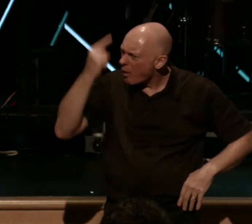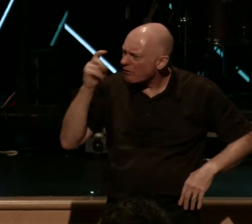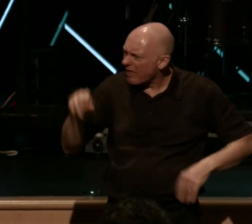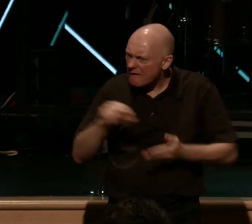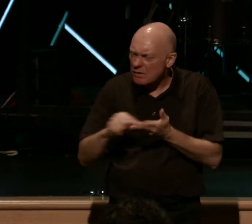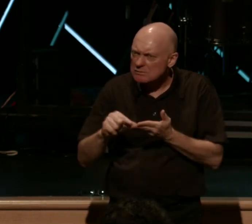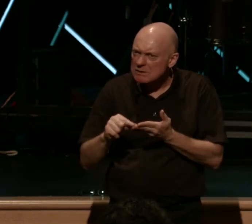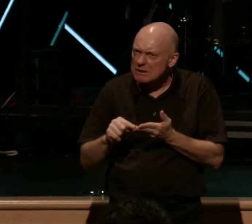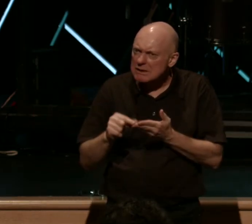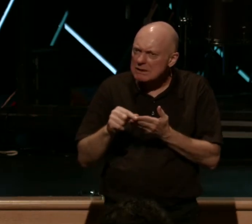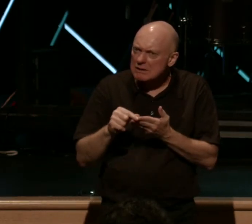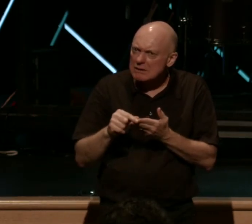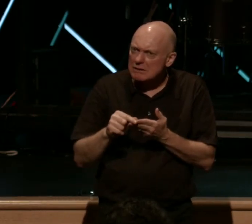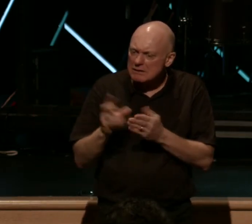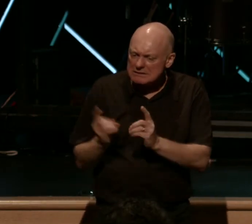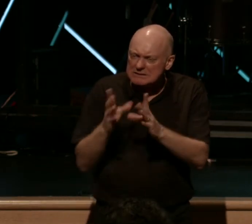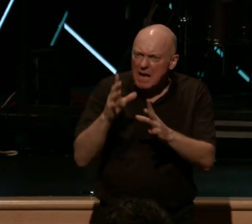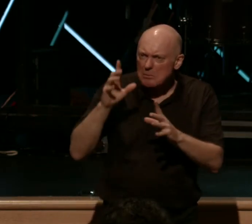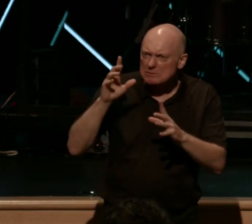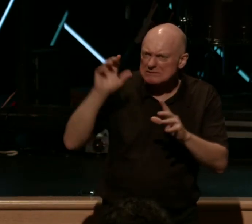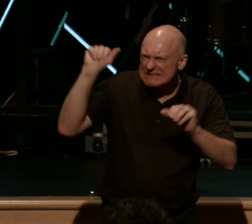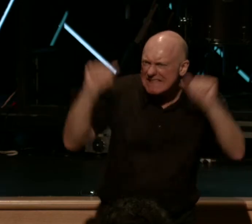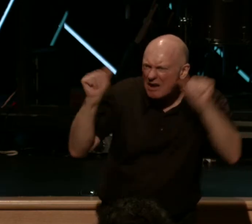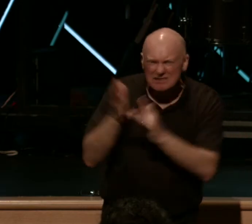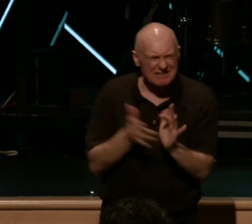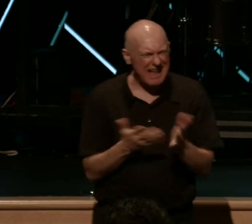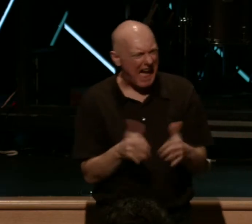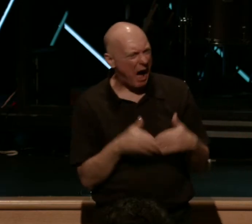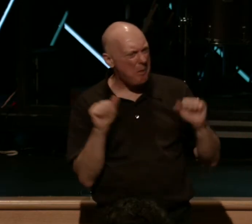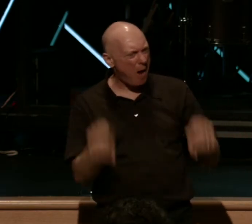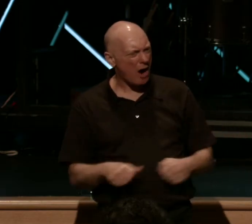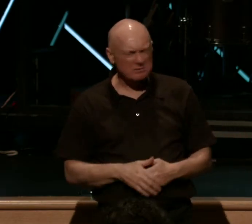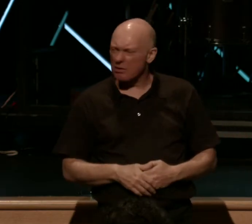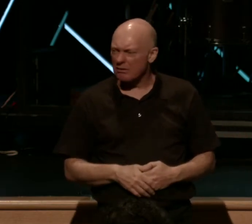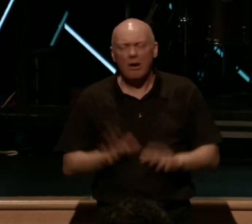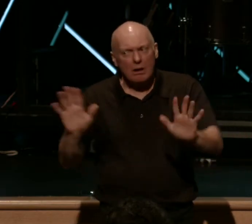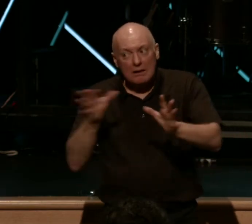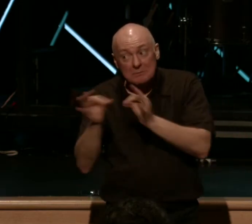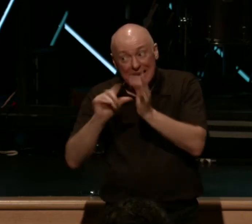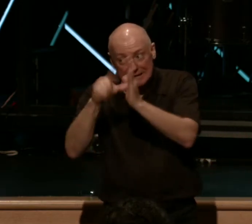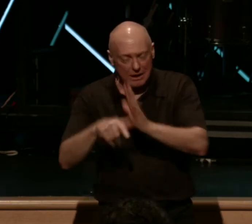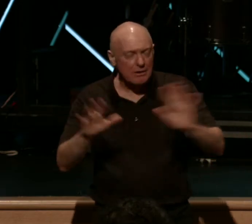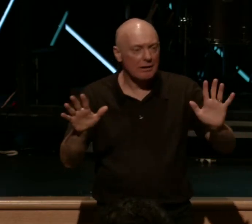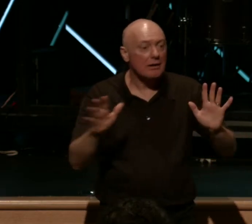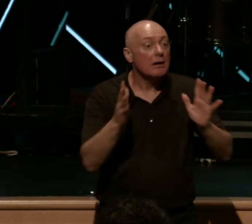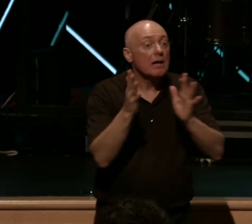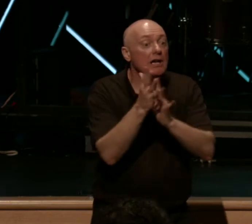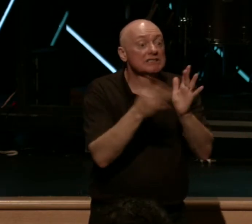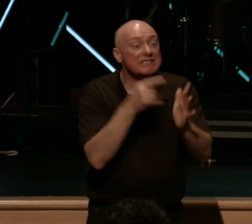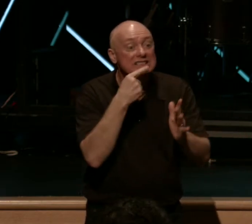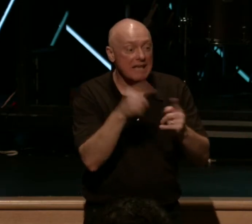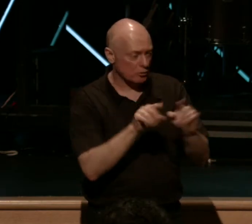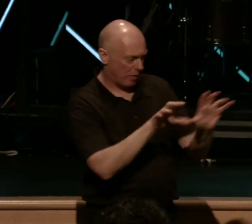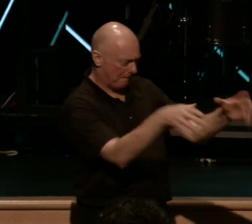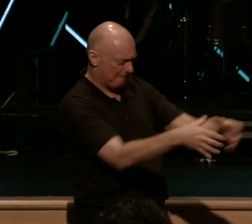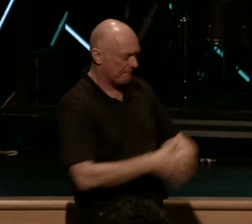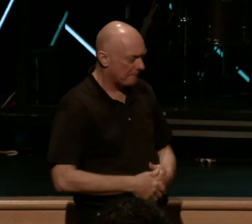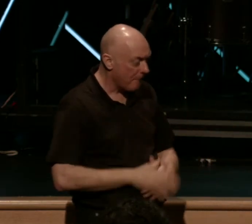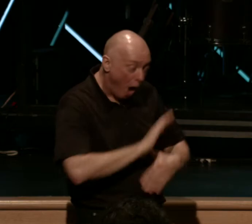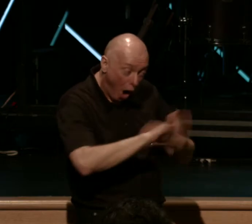how can you be doubting Jesus or what's happening? We'll get back to that. Jesus said to them, All authority